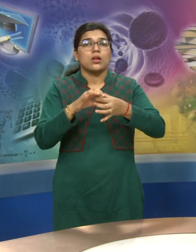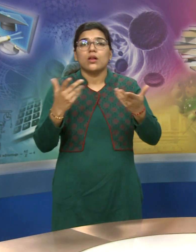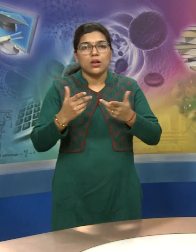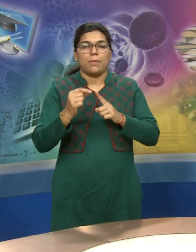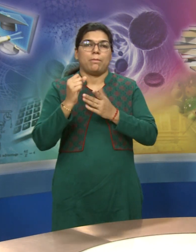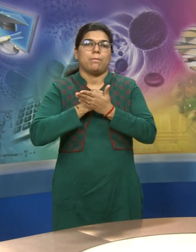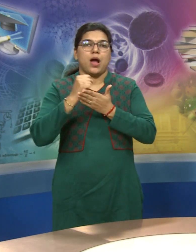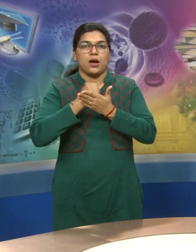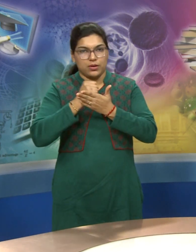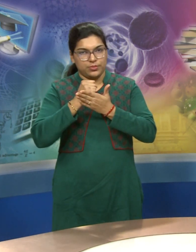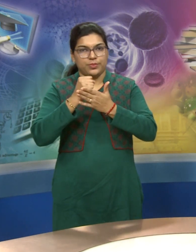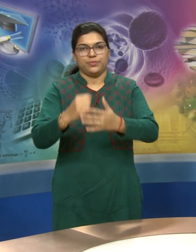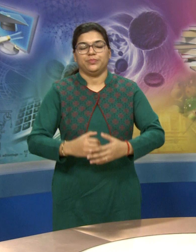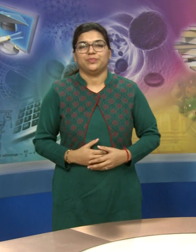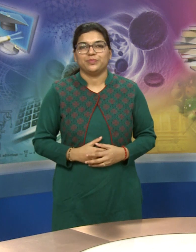sample paper practical